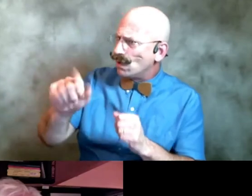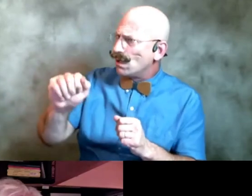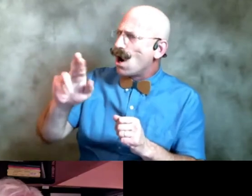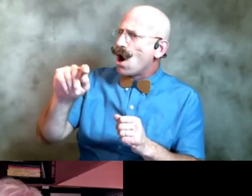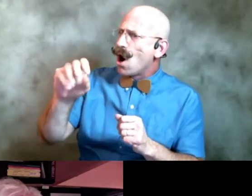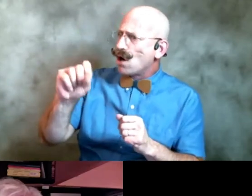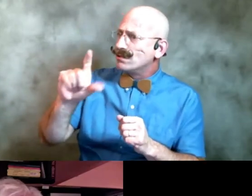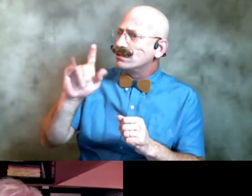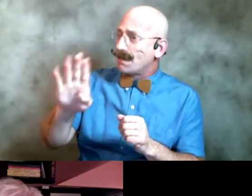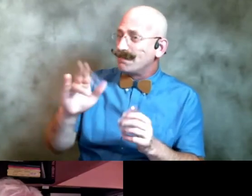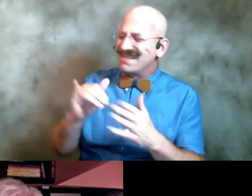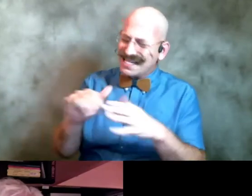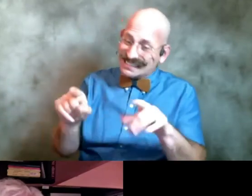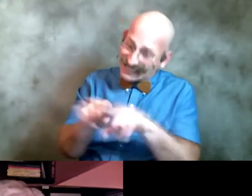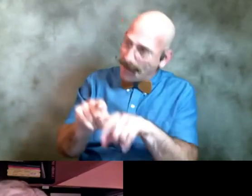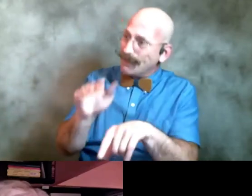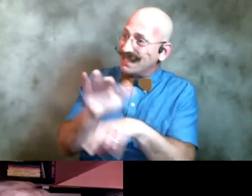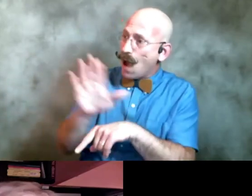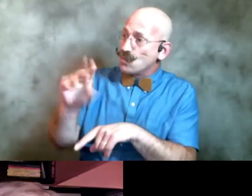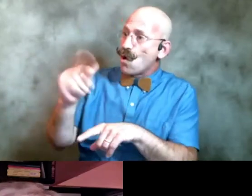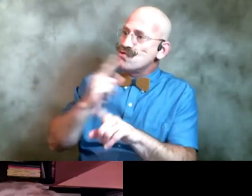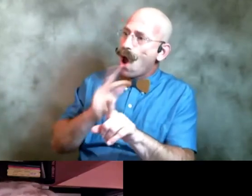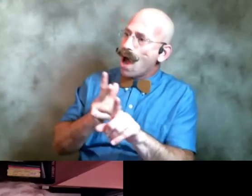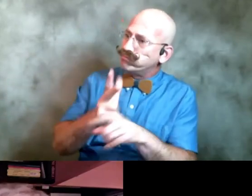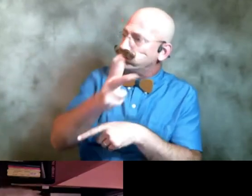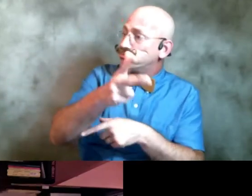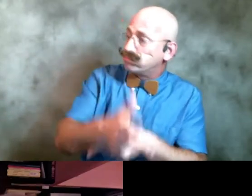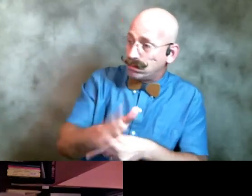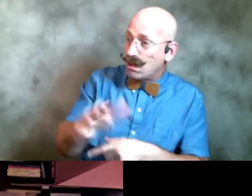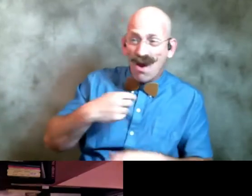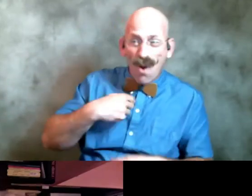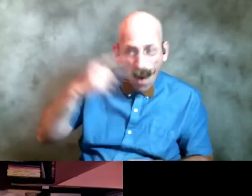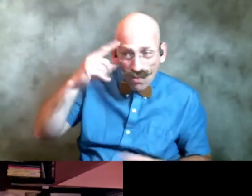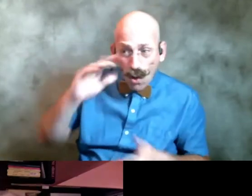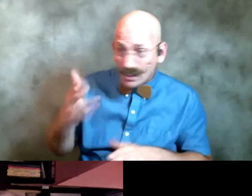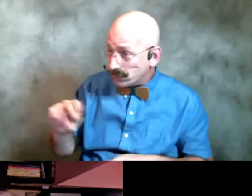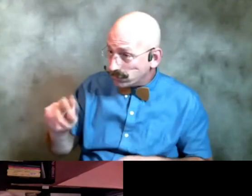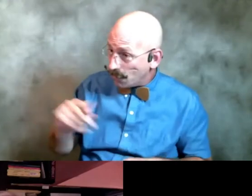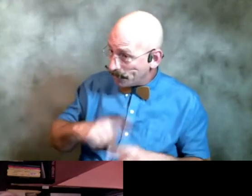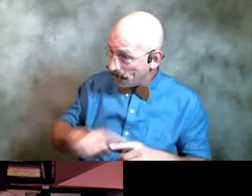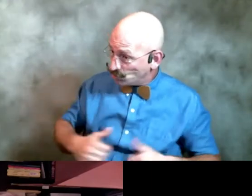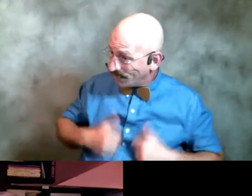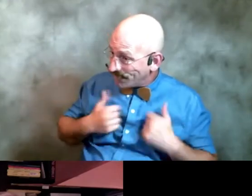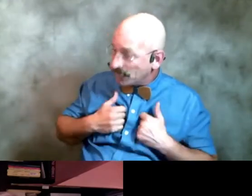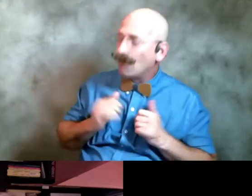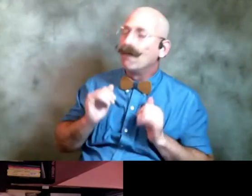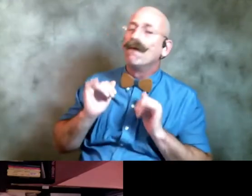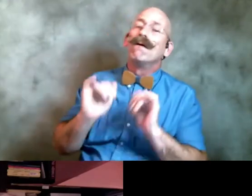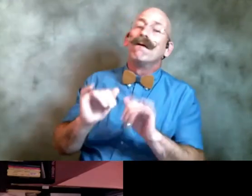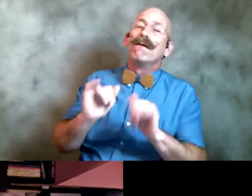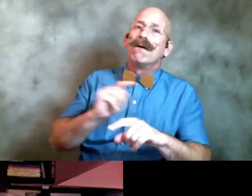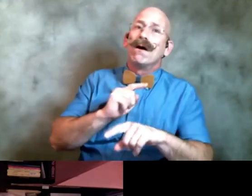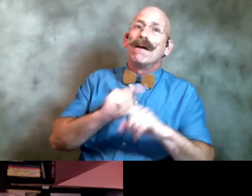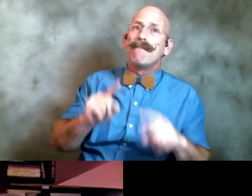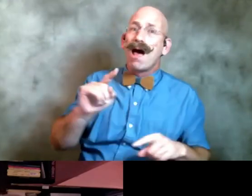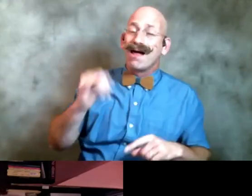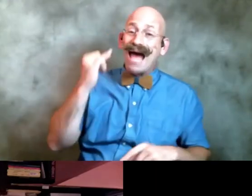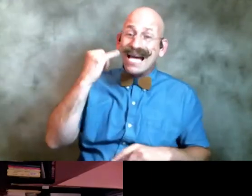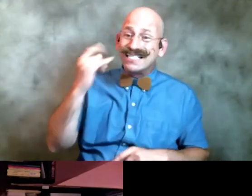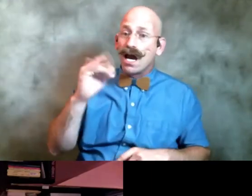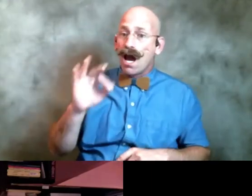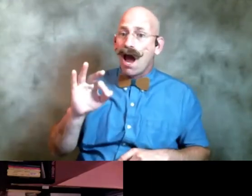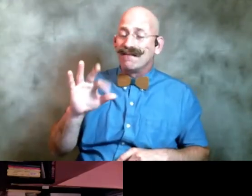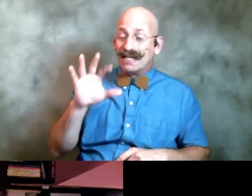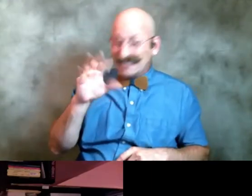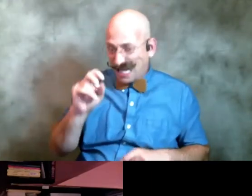night the dog was hit yeah and i thought the dog got killed but it evidently came through but the idea of catching it on both